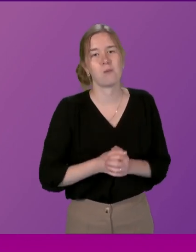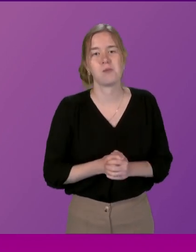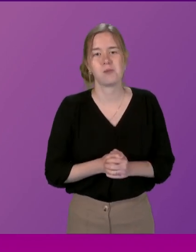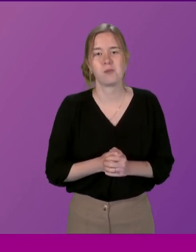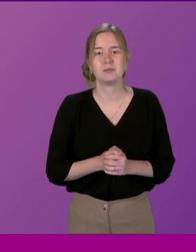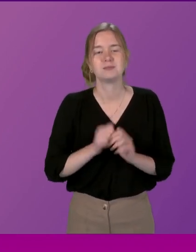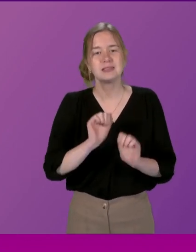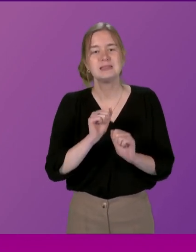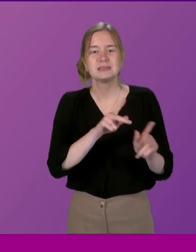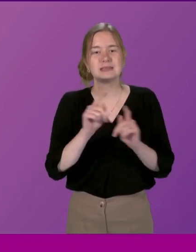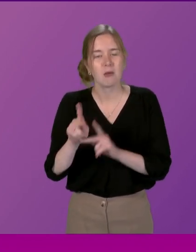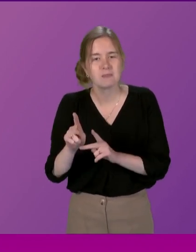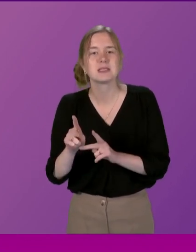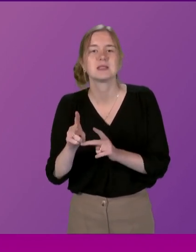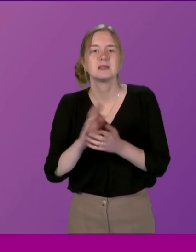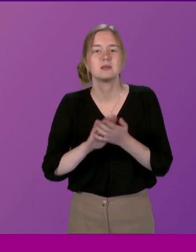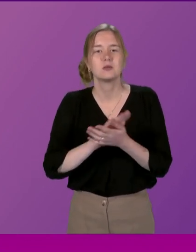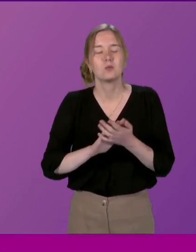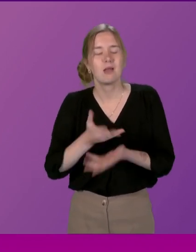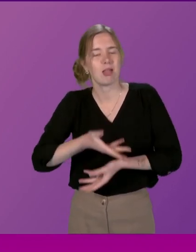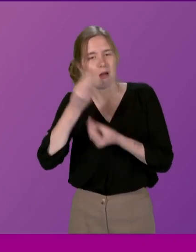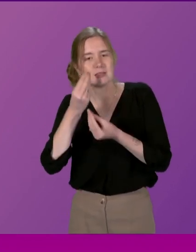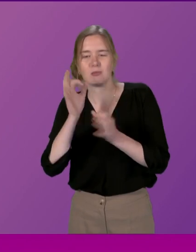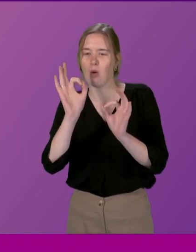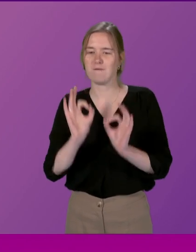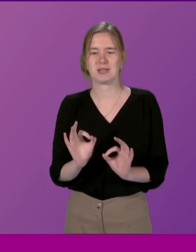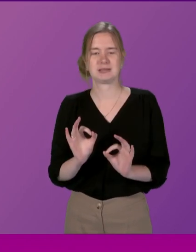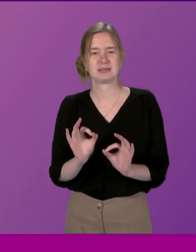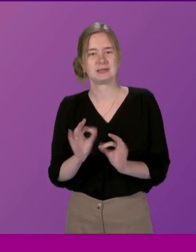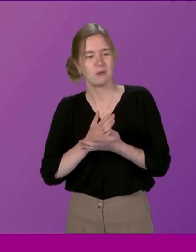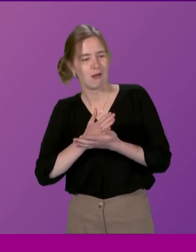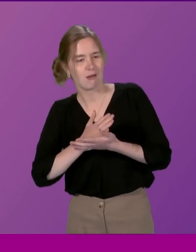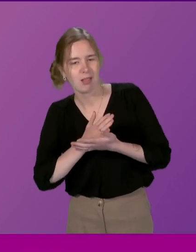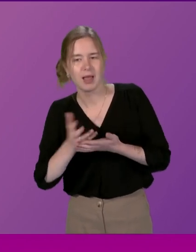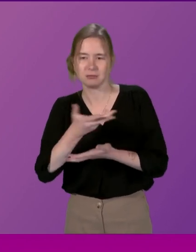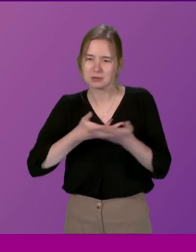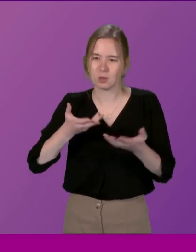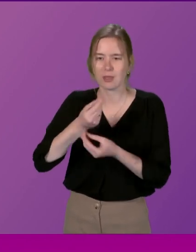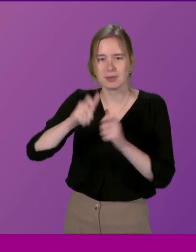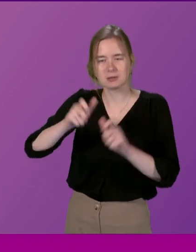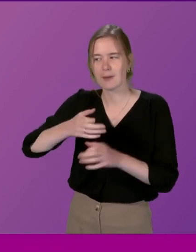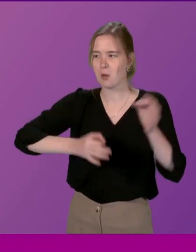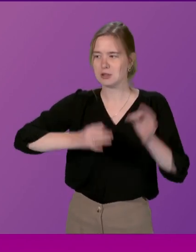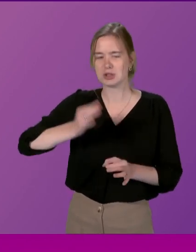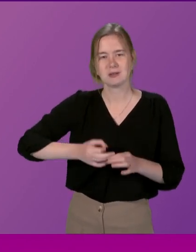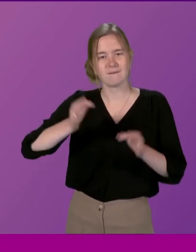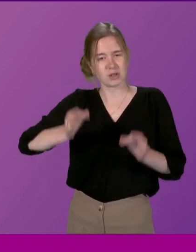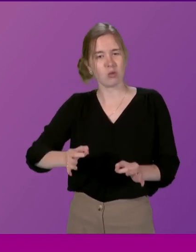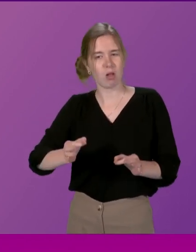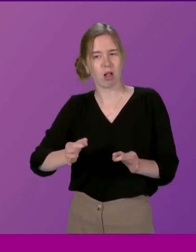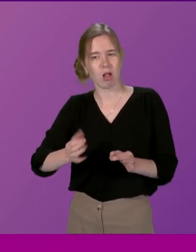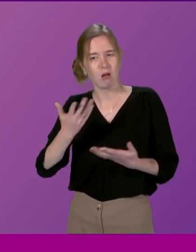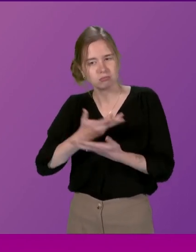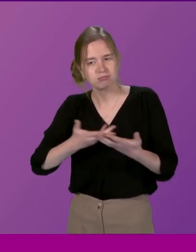these systems, or the one in Brussels, which we also learned about Is perfect But it was clear from speaking to participants, politicians and officials involved